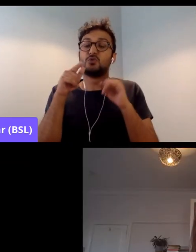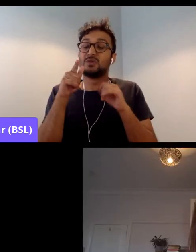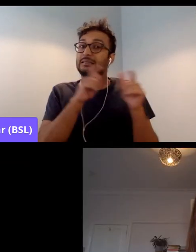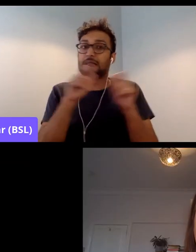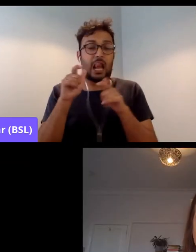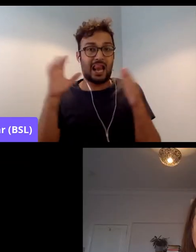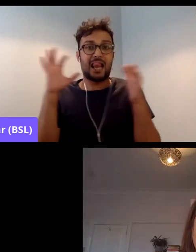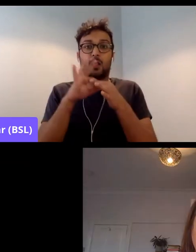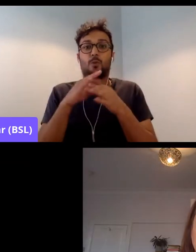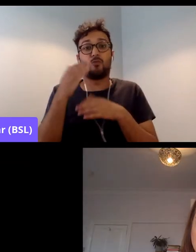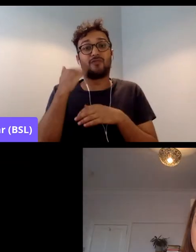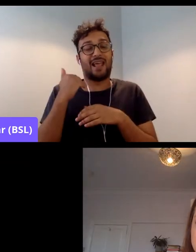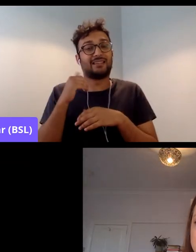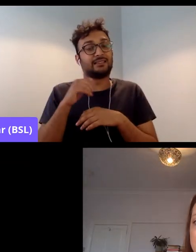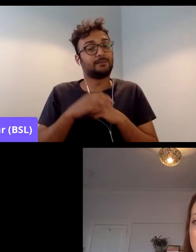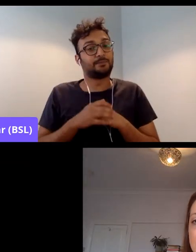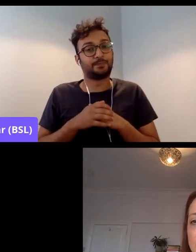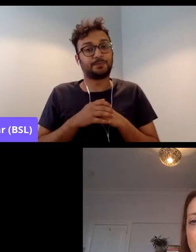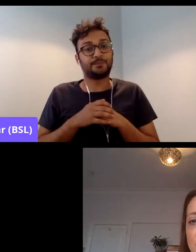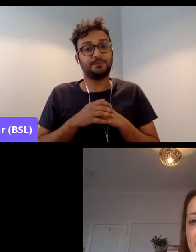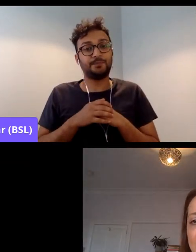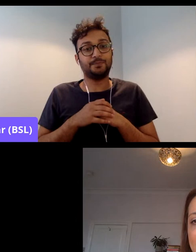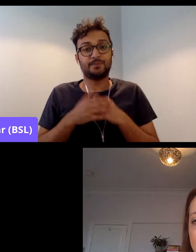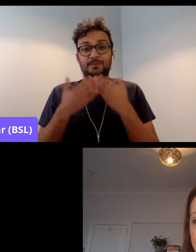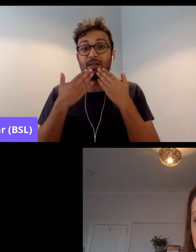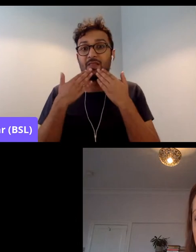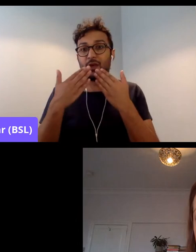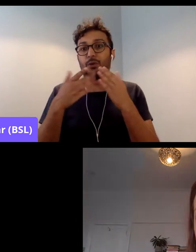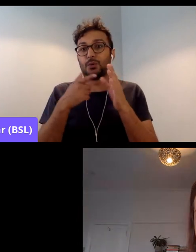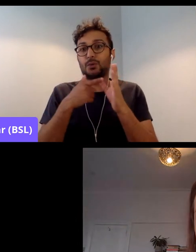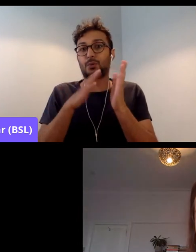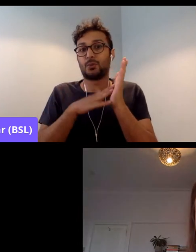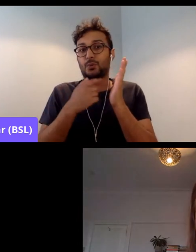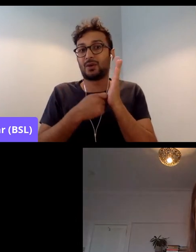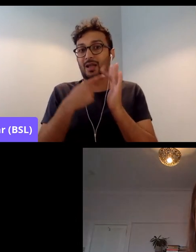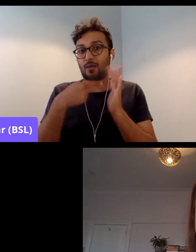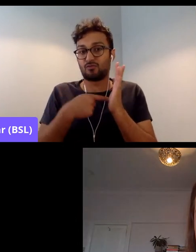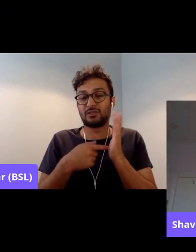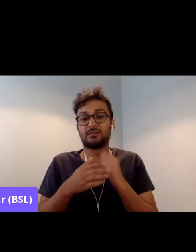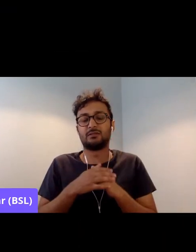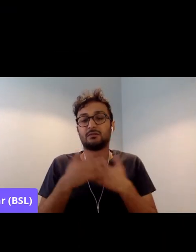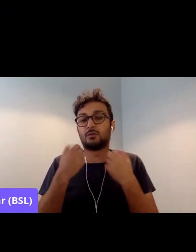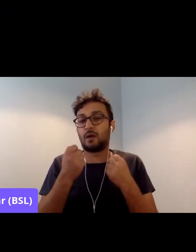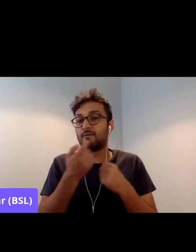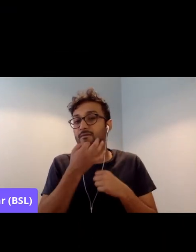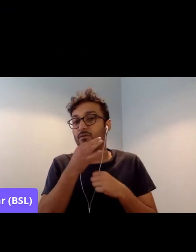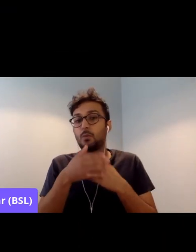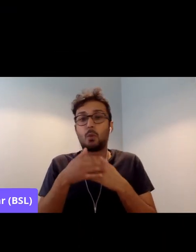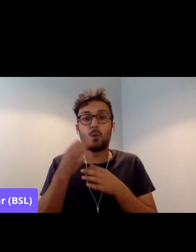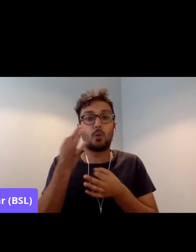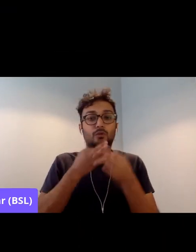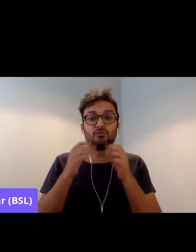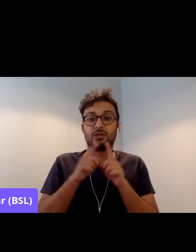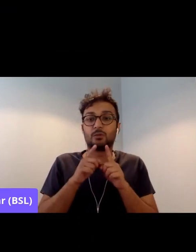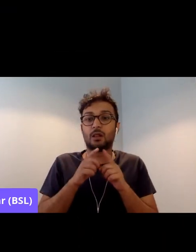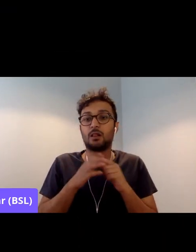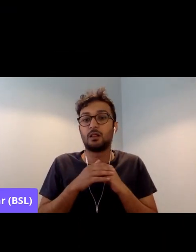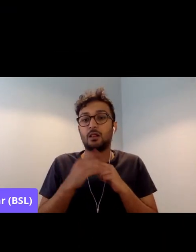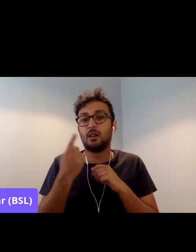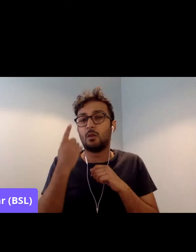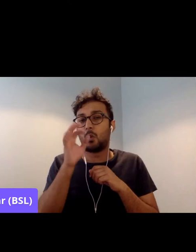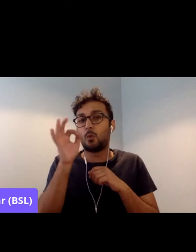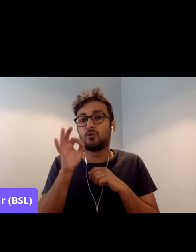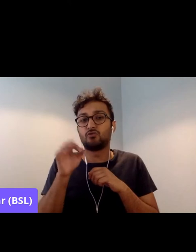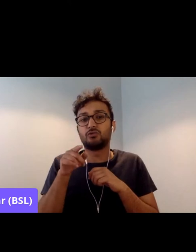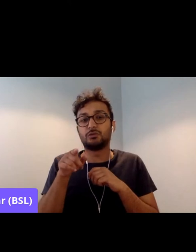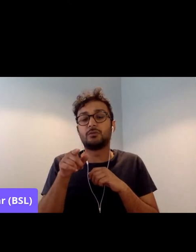Thank you, thank you, Amrit. We have a couple of other questions as well. So one of the questions is,